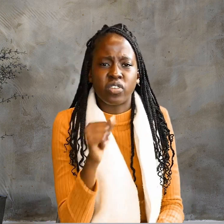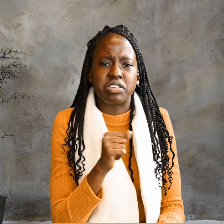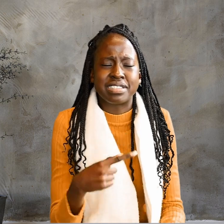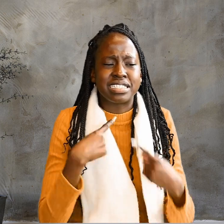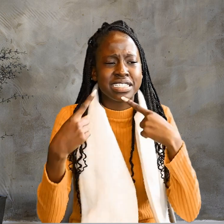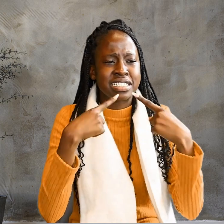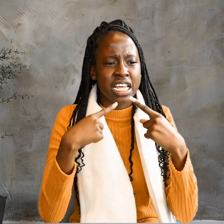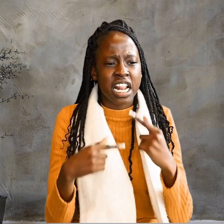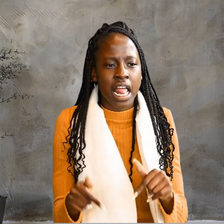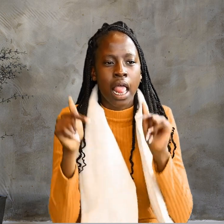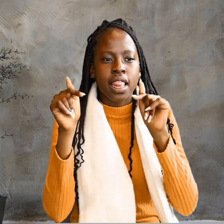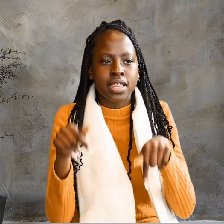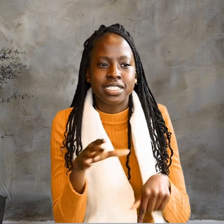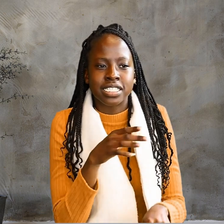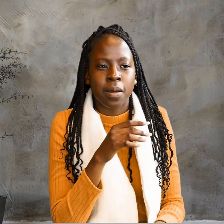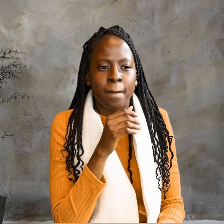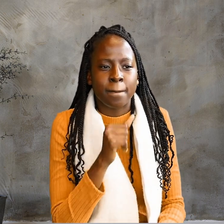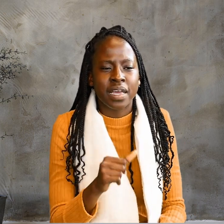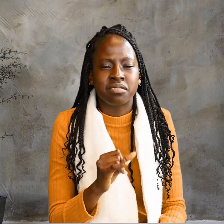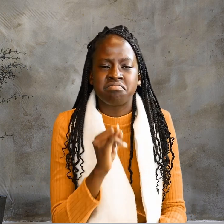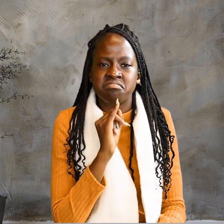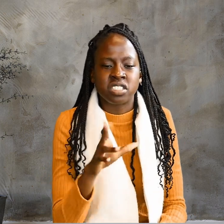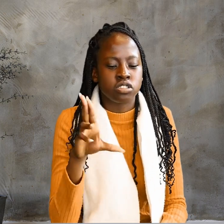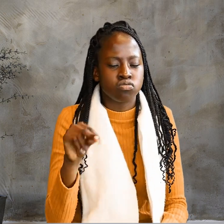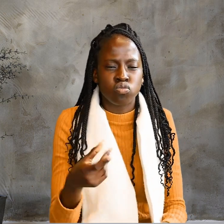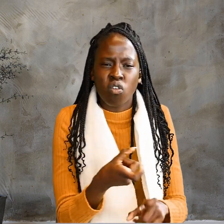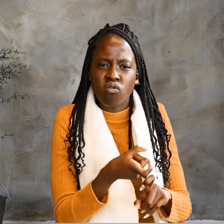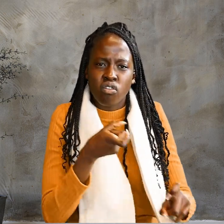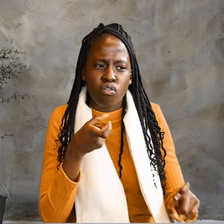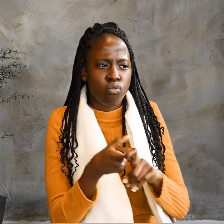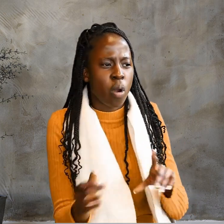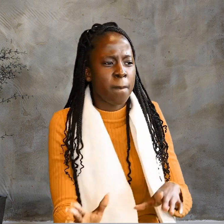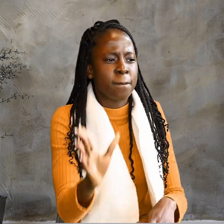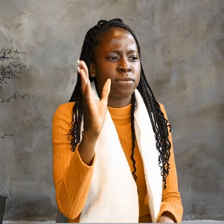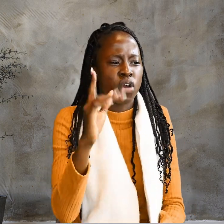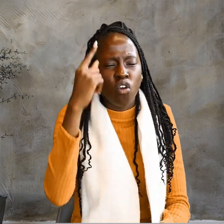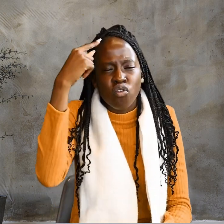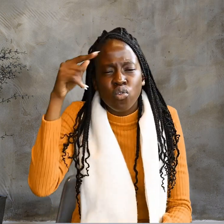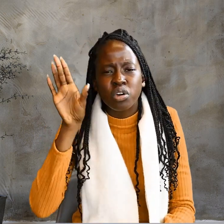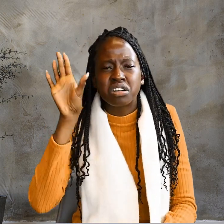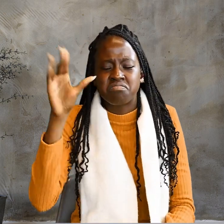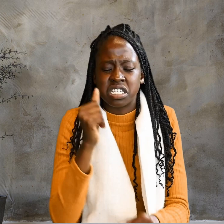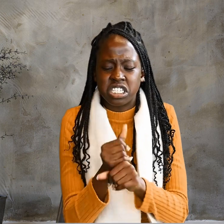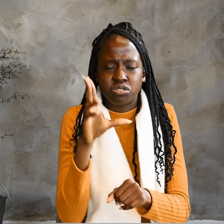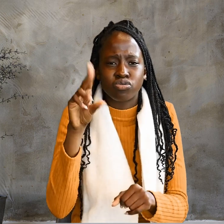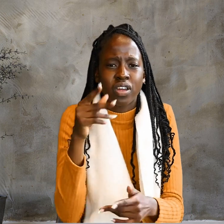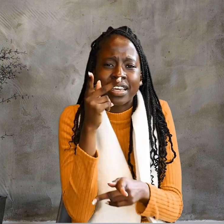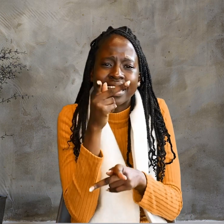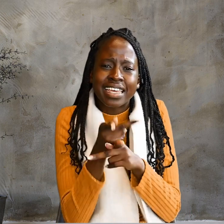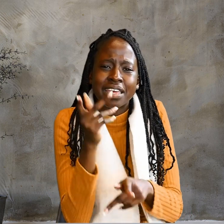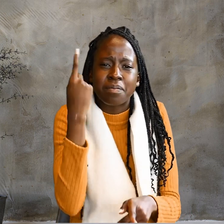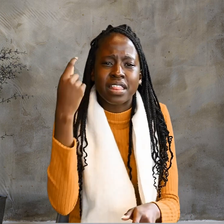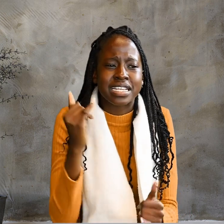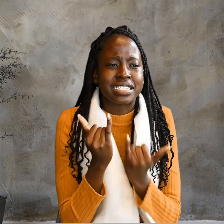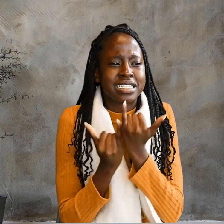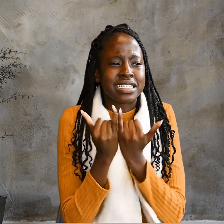This man is not from God, for he does not keep the Sabbath. But others